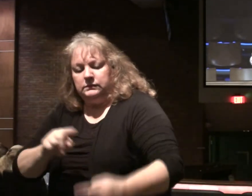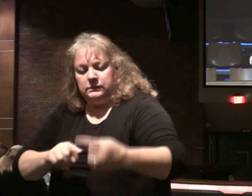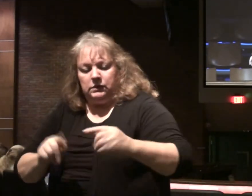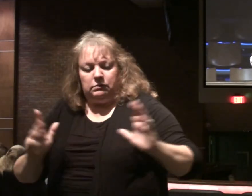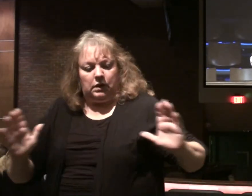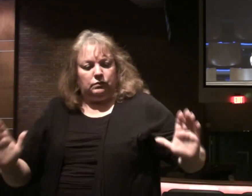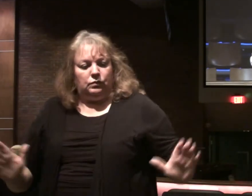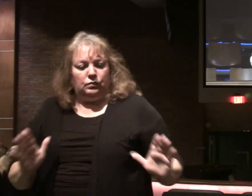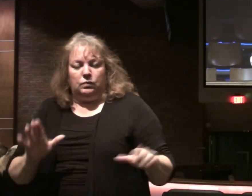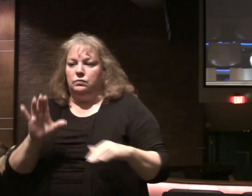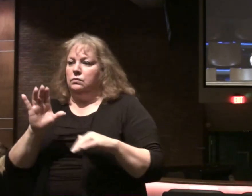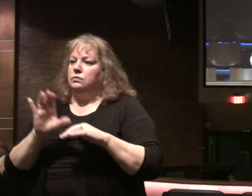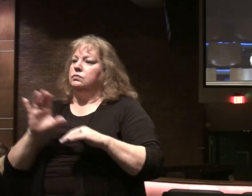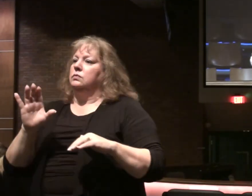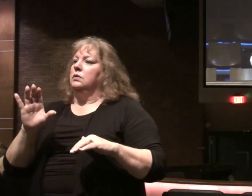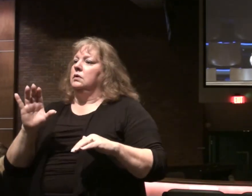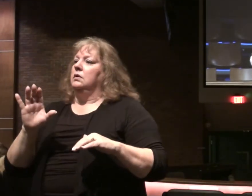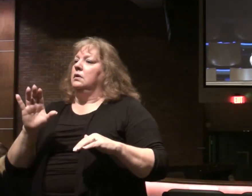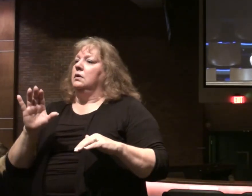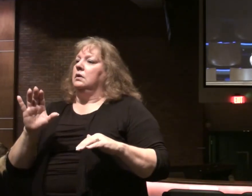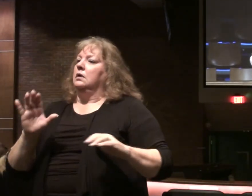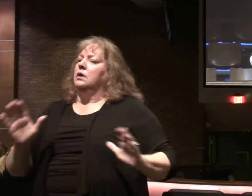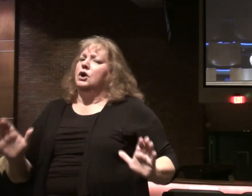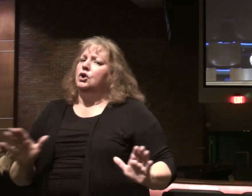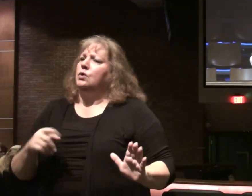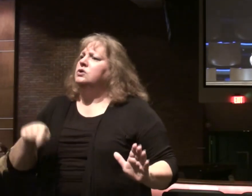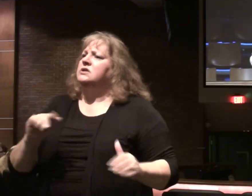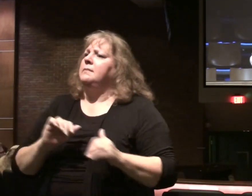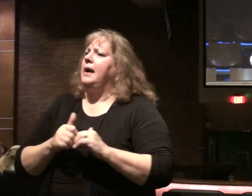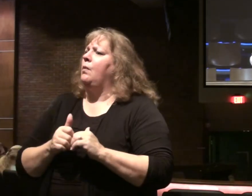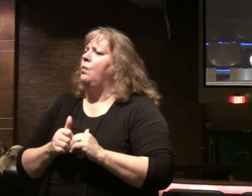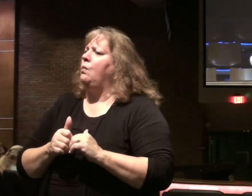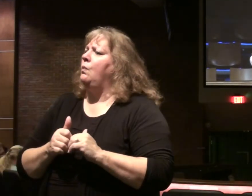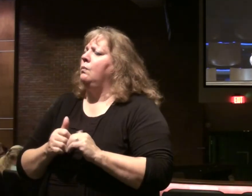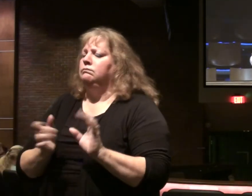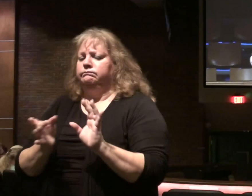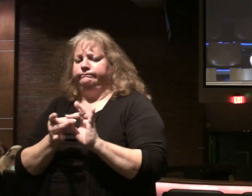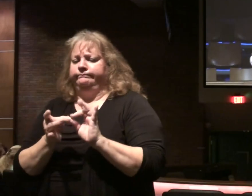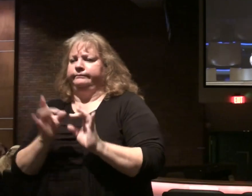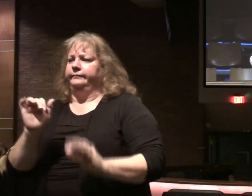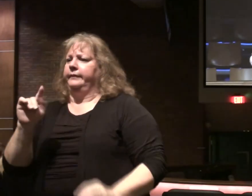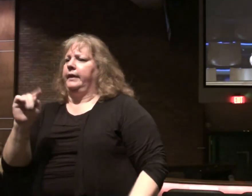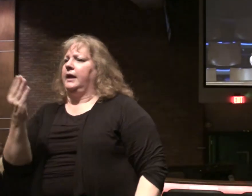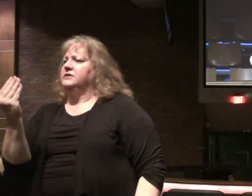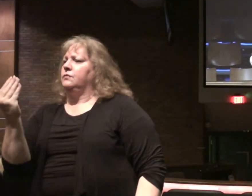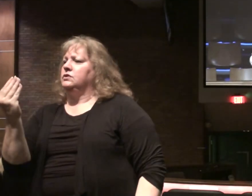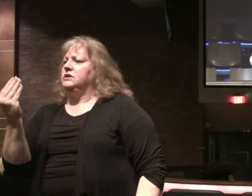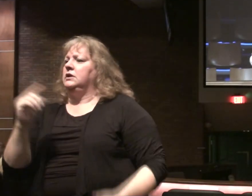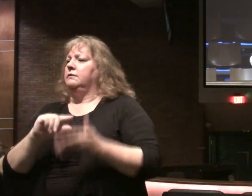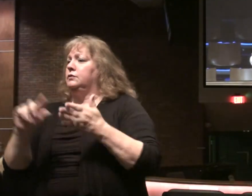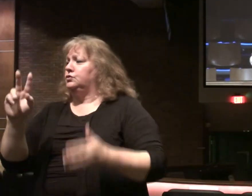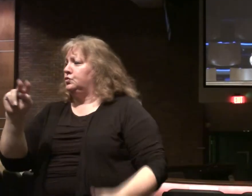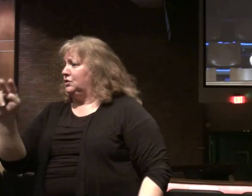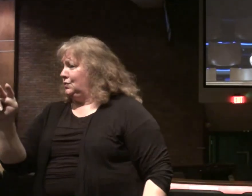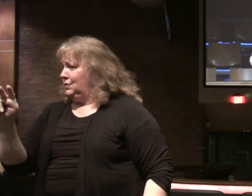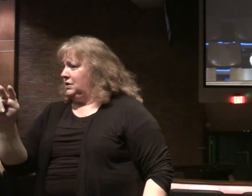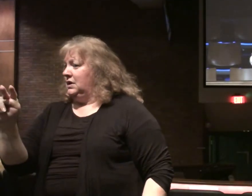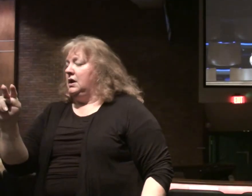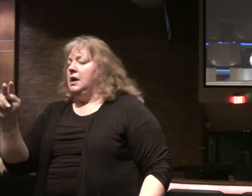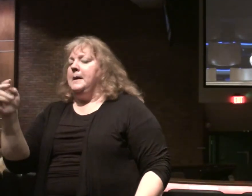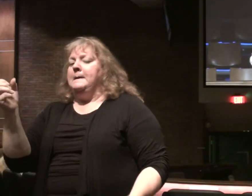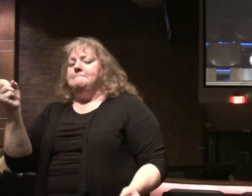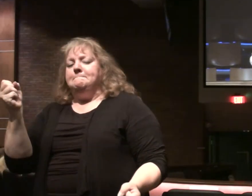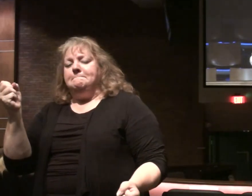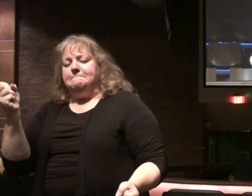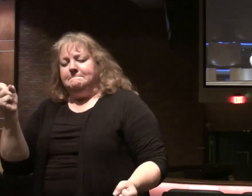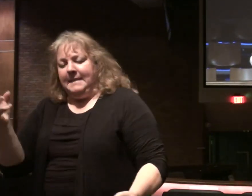Encourages the churches. The only thing he encourages them with. He says in Acts 14.22. says through many